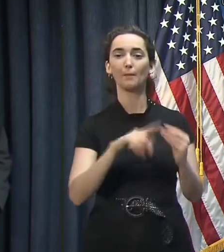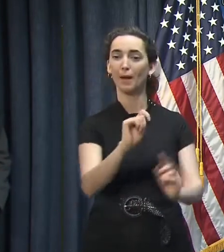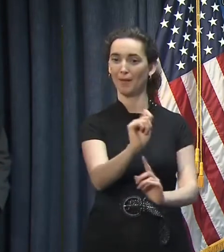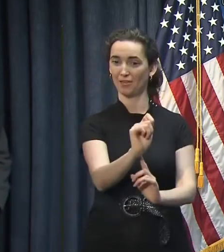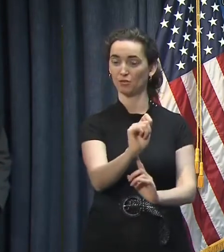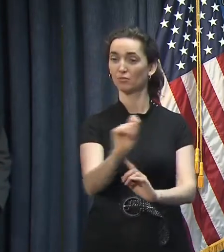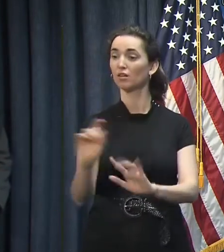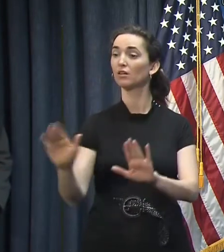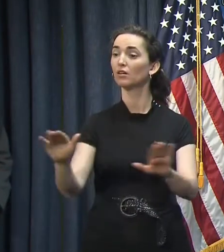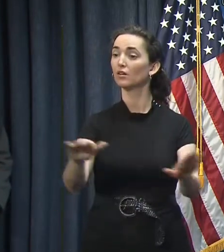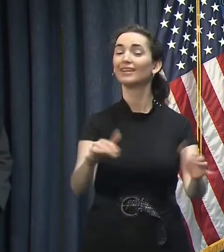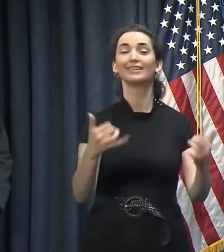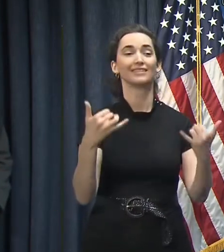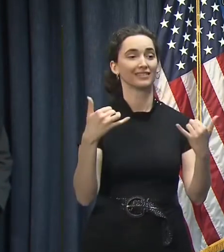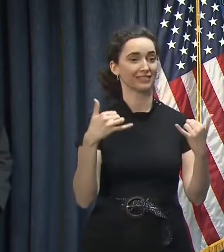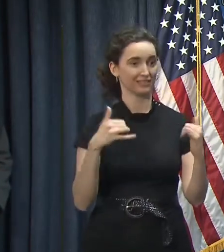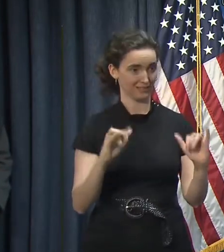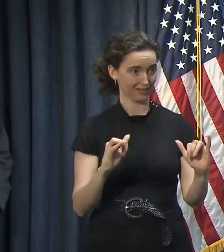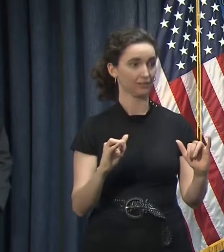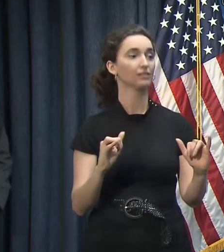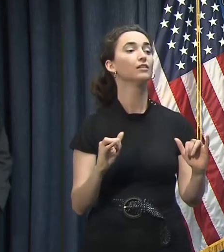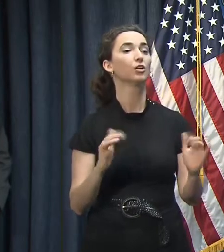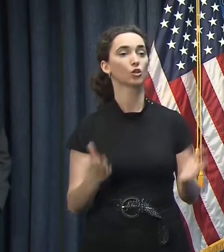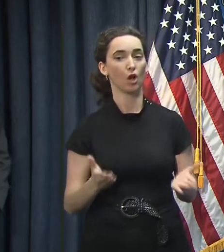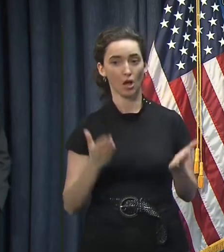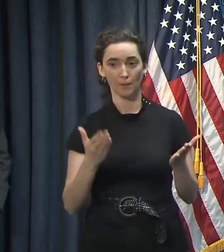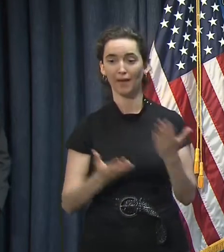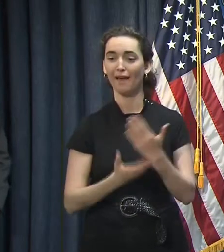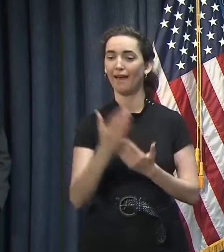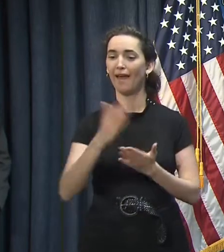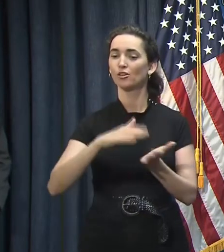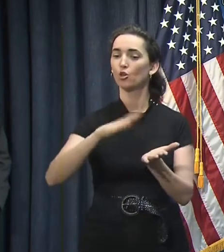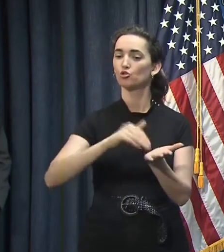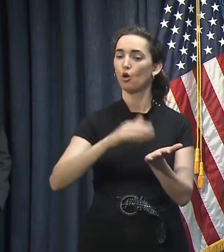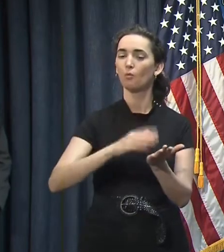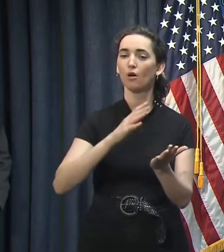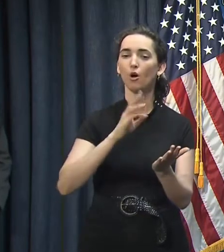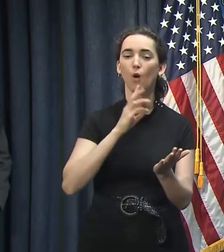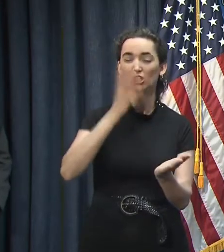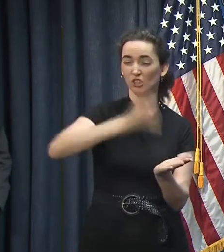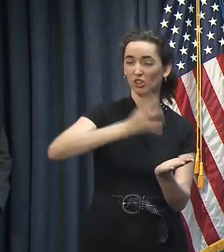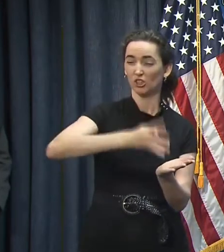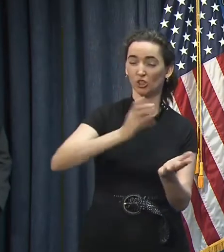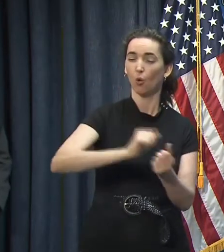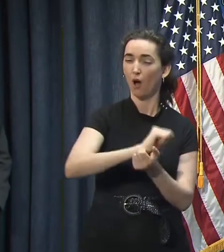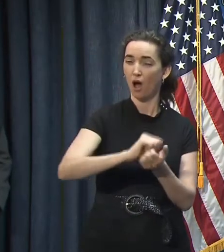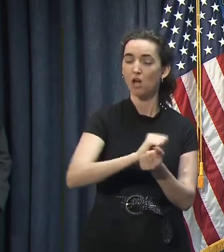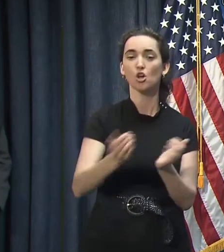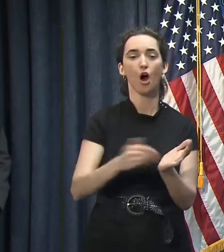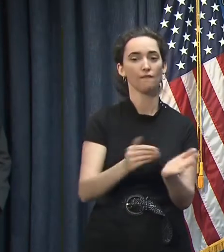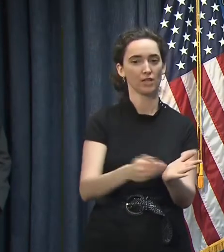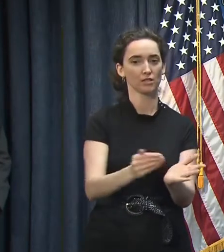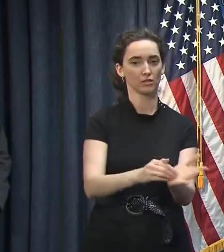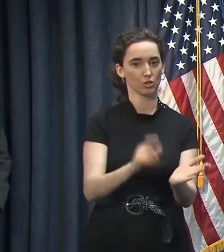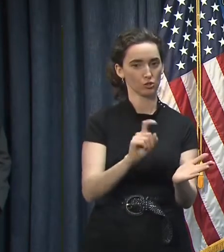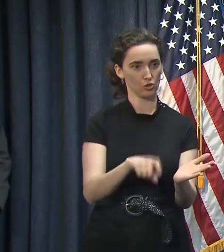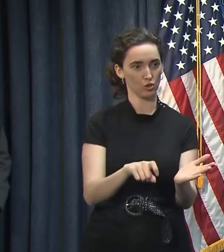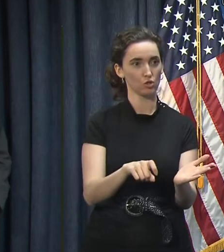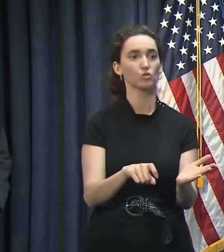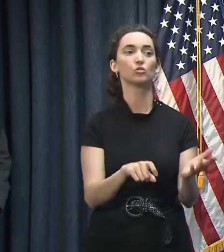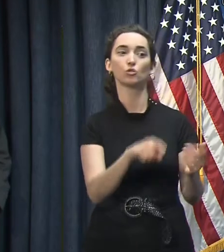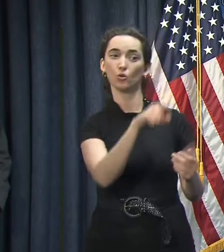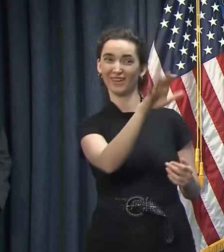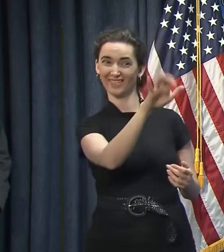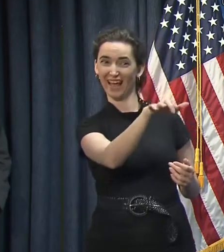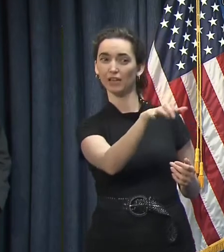take, it is still recommended that people wash their hands with soap and water as frequently as possible. And so that's something we'll have